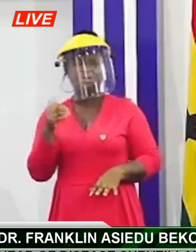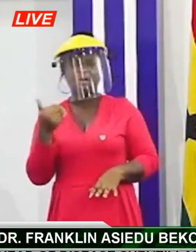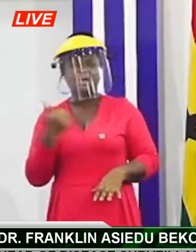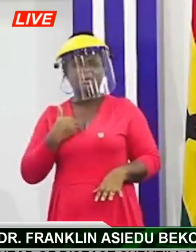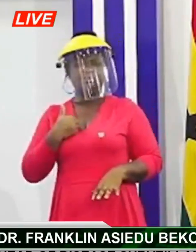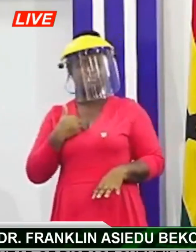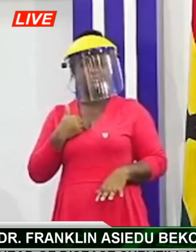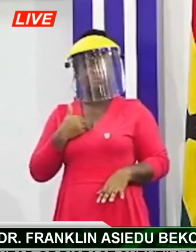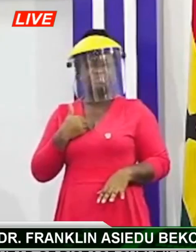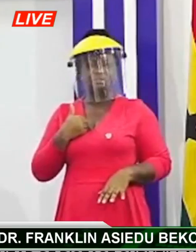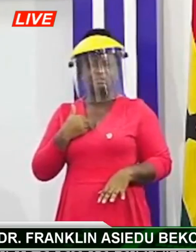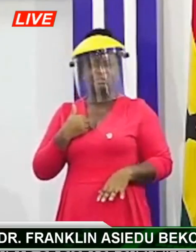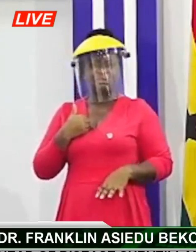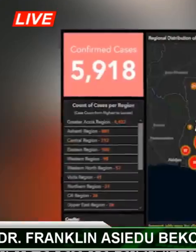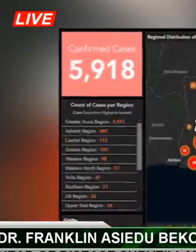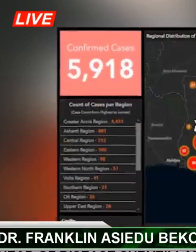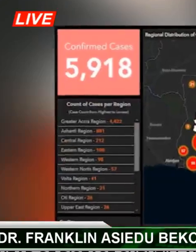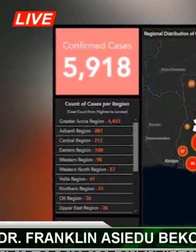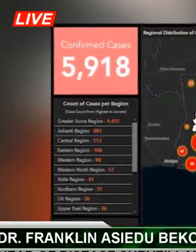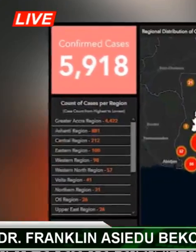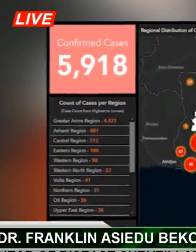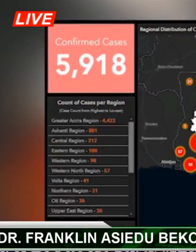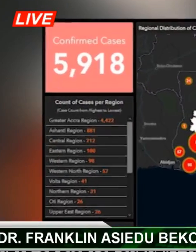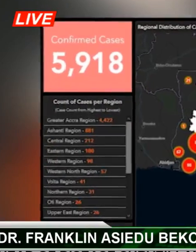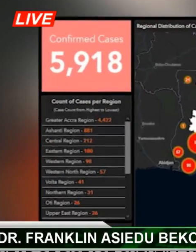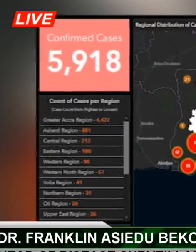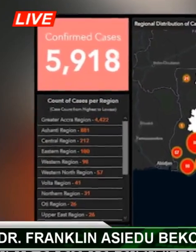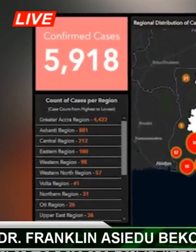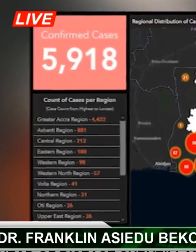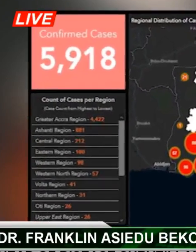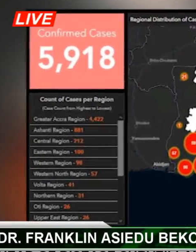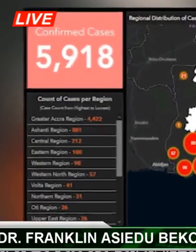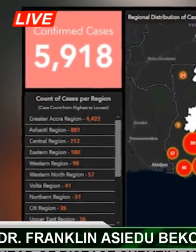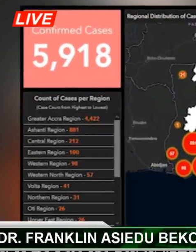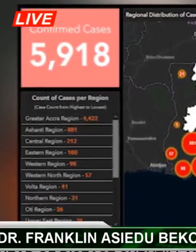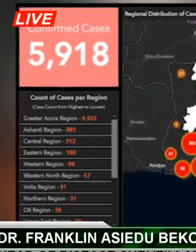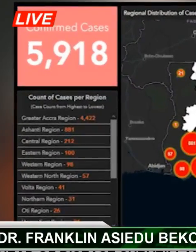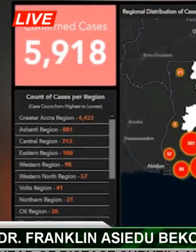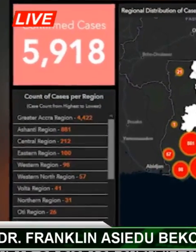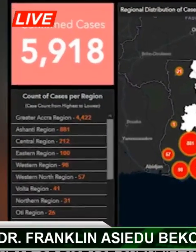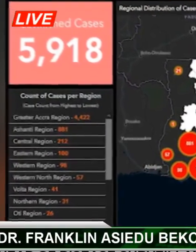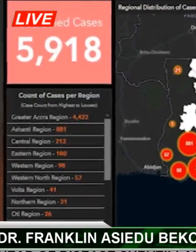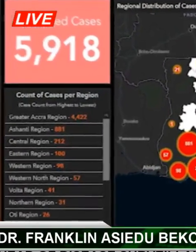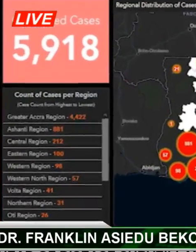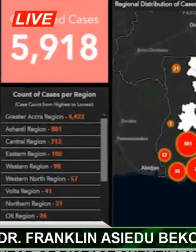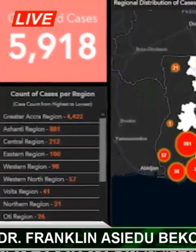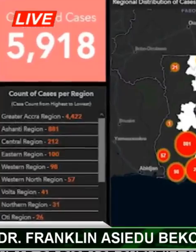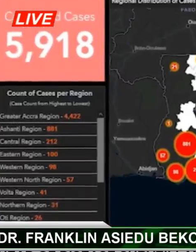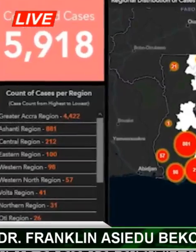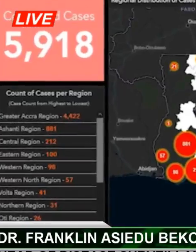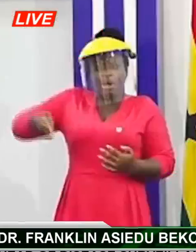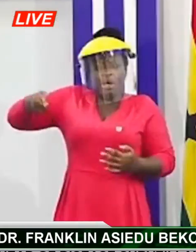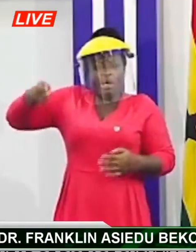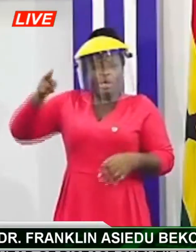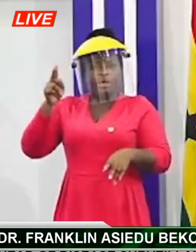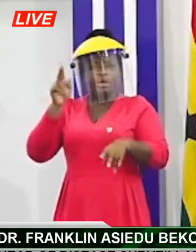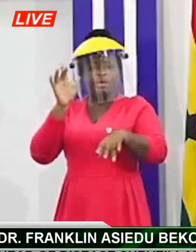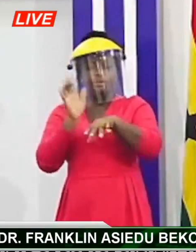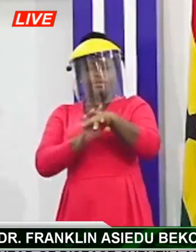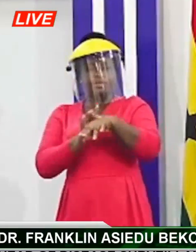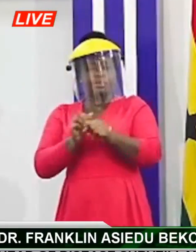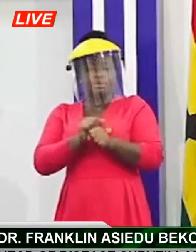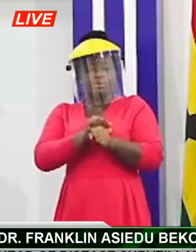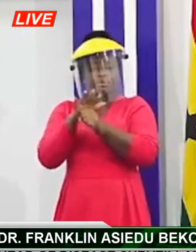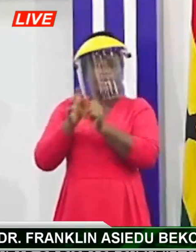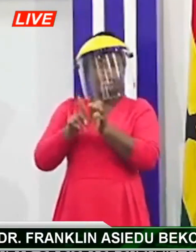facility so if you have a community that's such high risk of persons who are infected and there's no place for them to